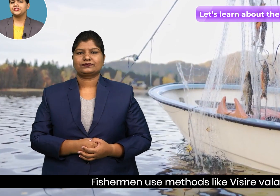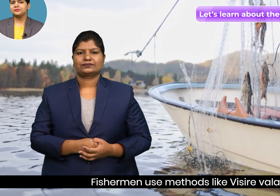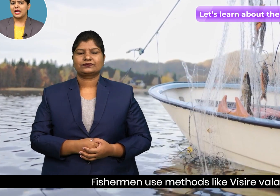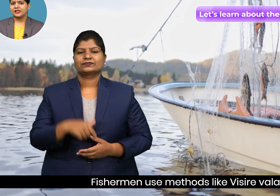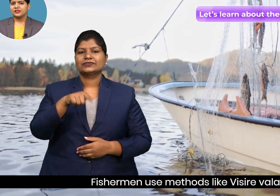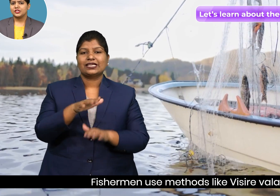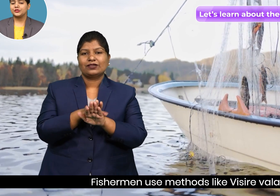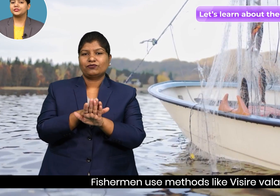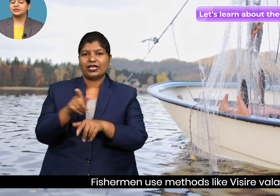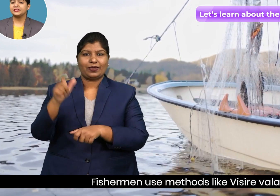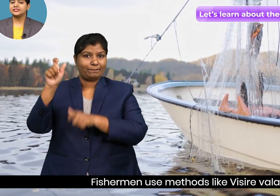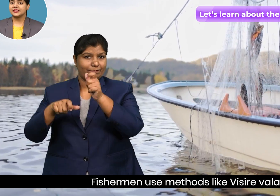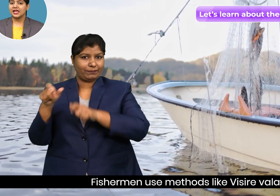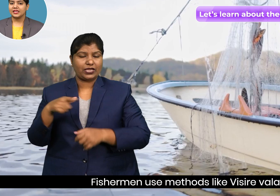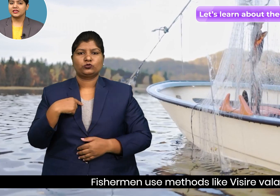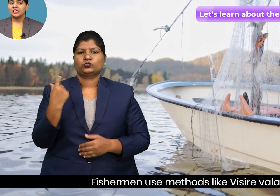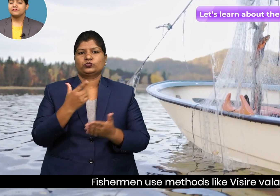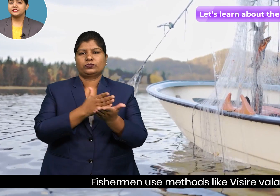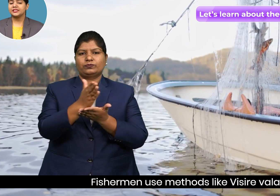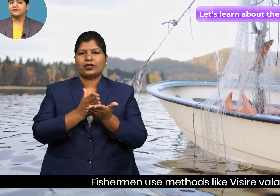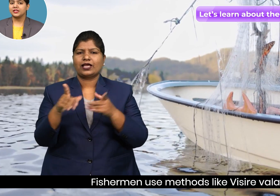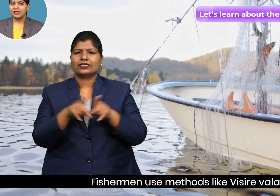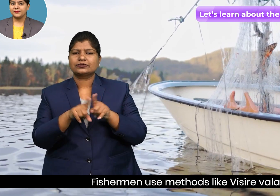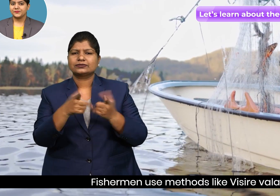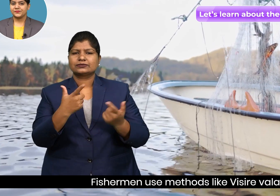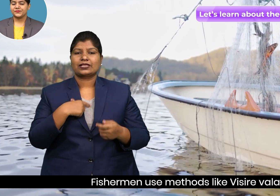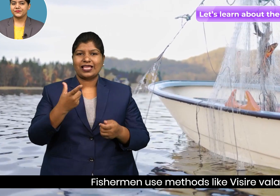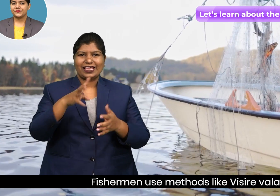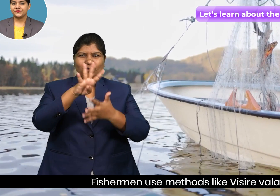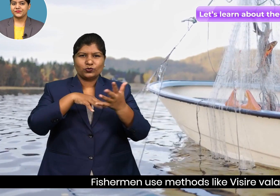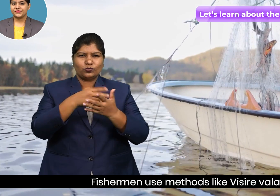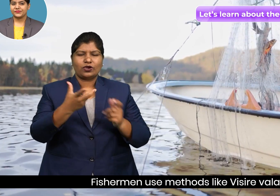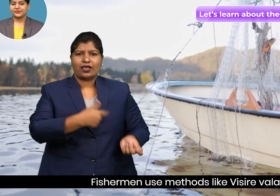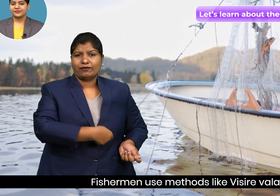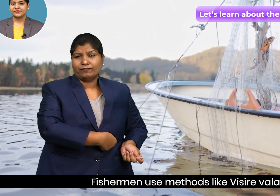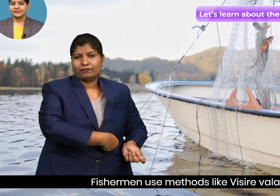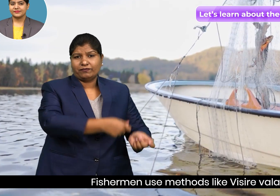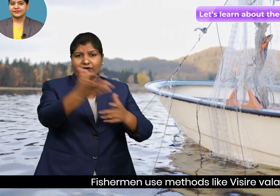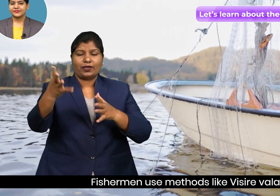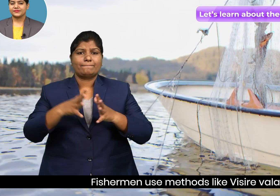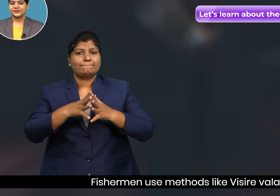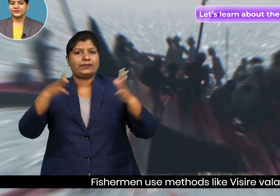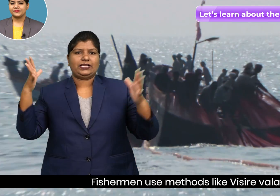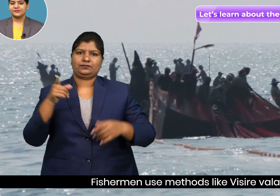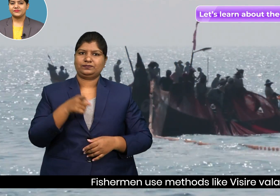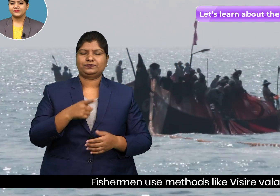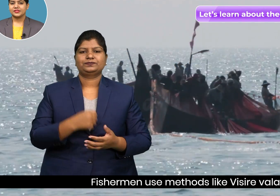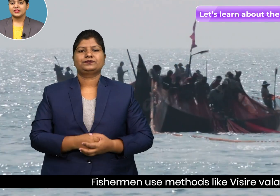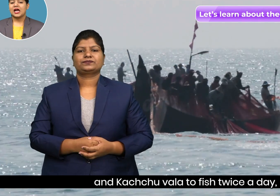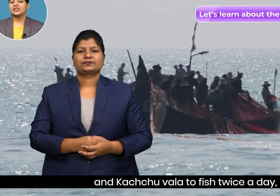Fisherman use methods like visirewala and